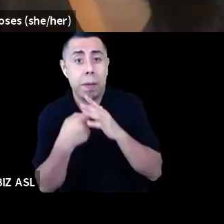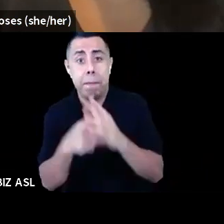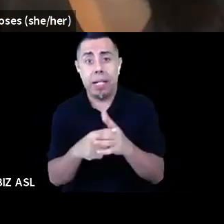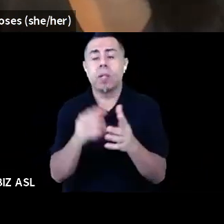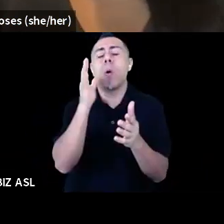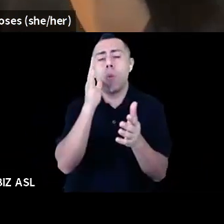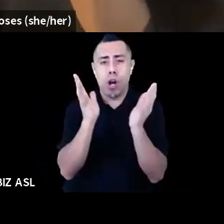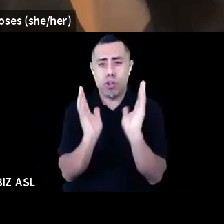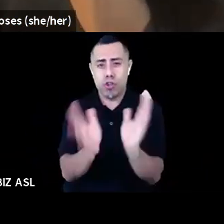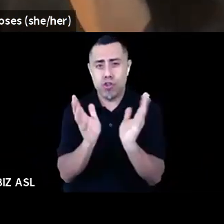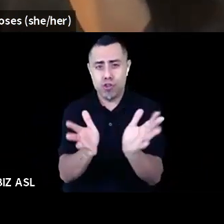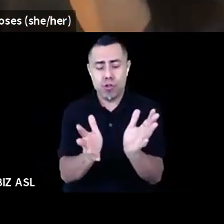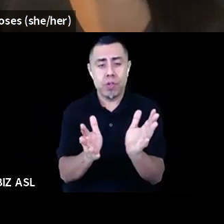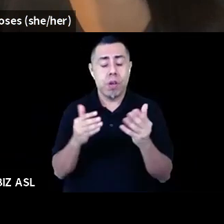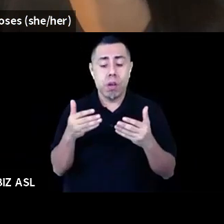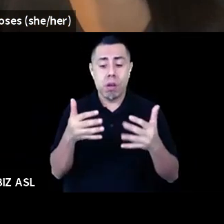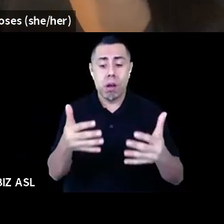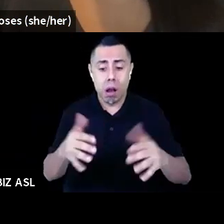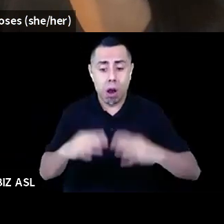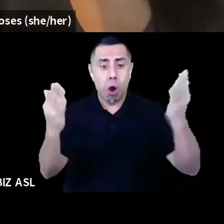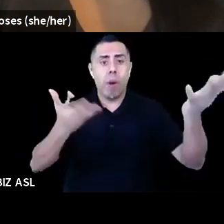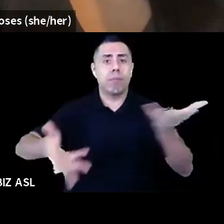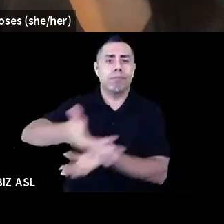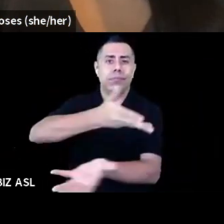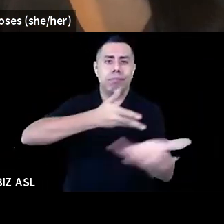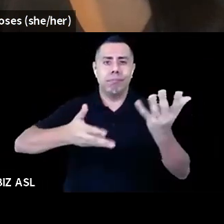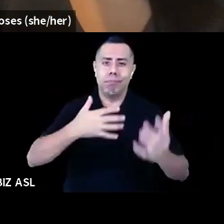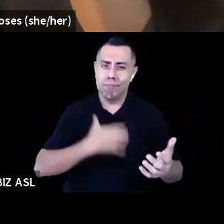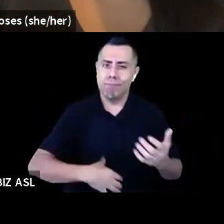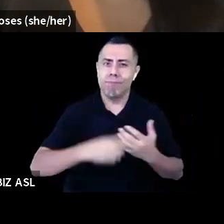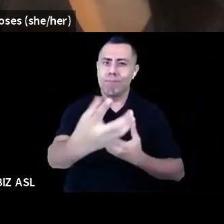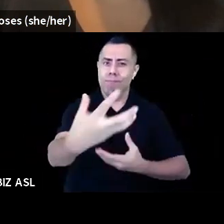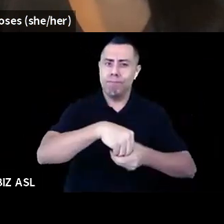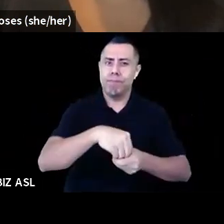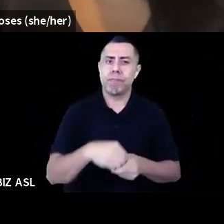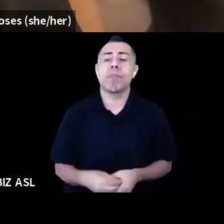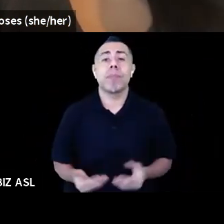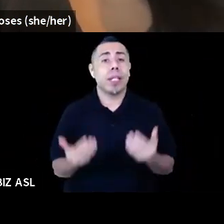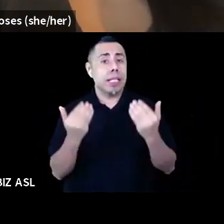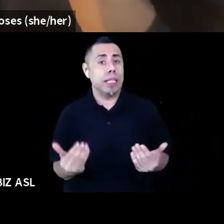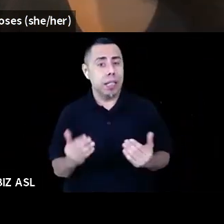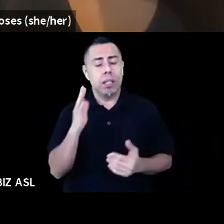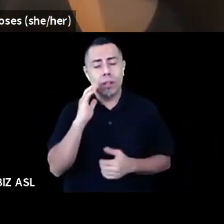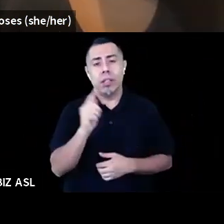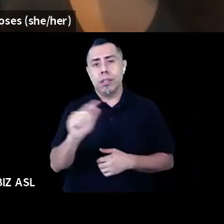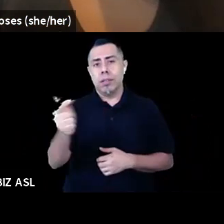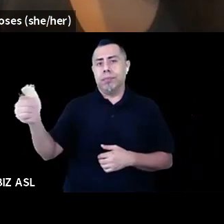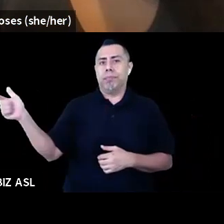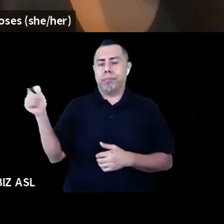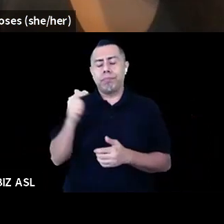open it up, and we'd love to hear from you. So we're going to take a moment now to introduce ourselves as facilitators, and while we do that,